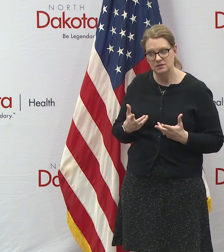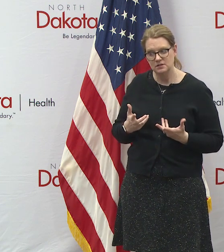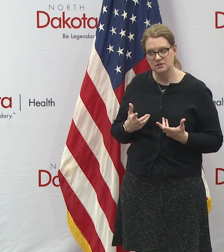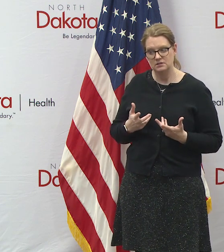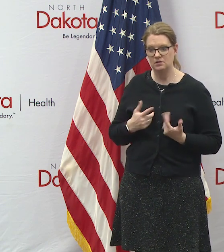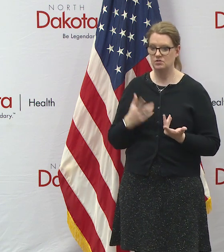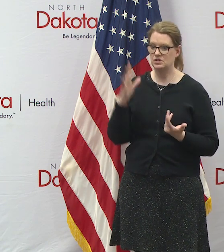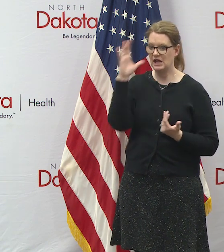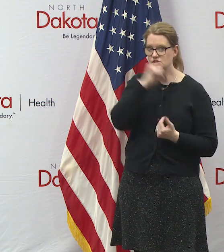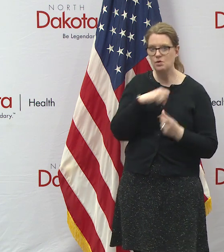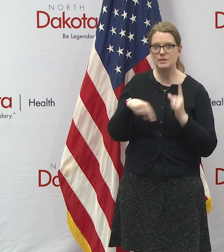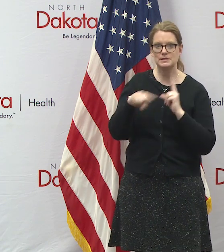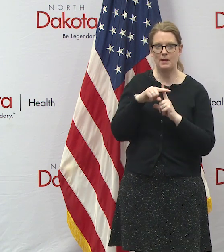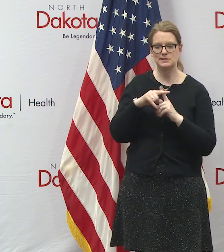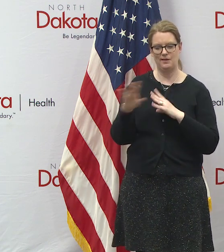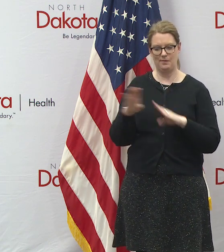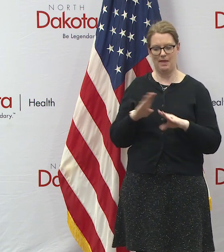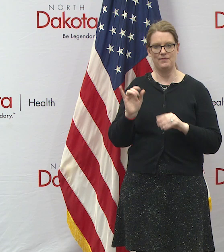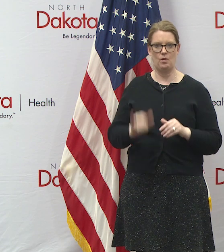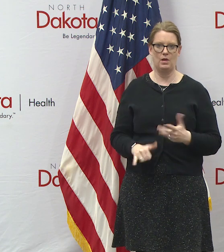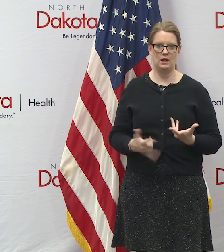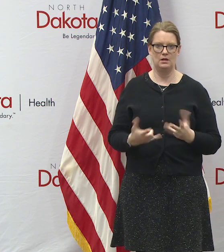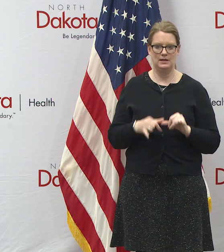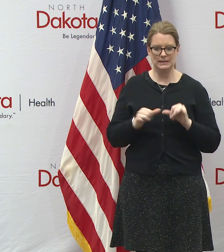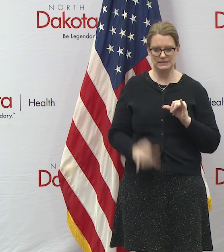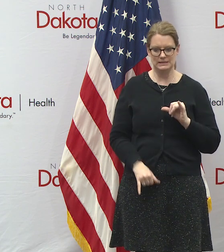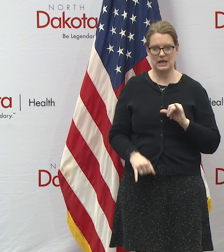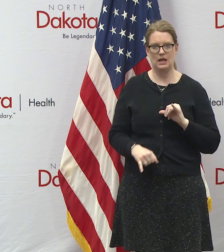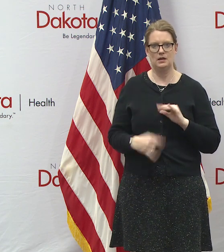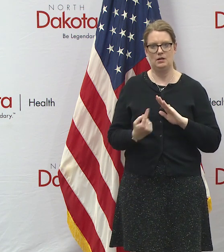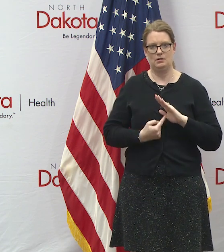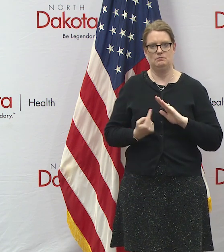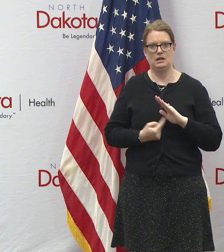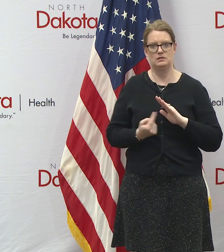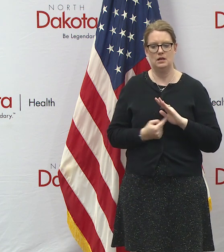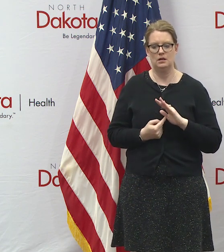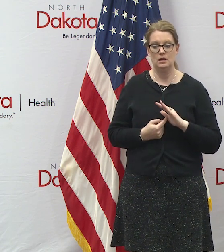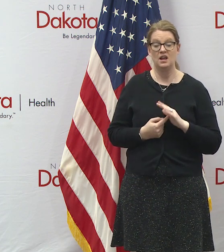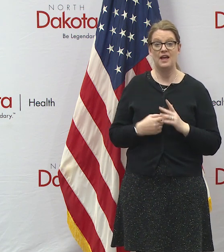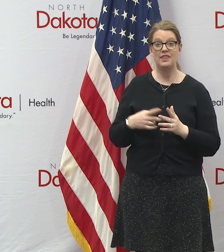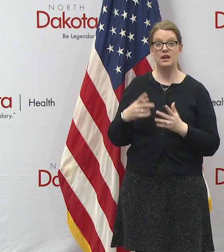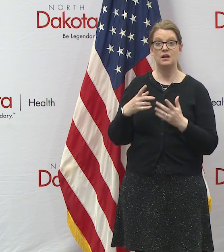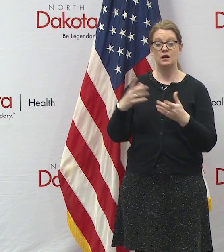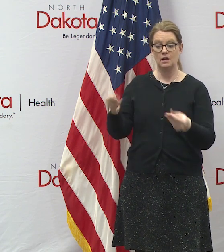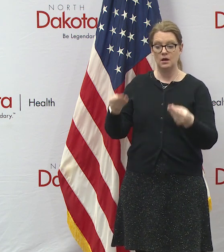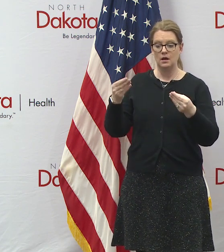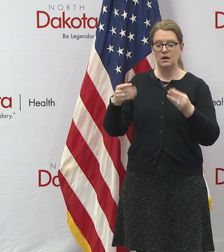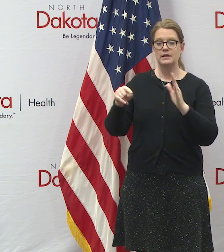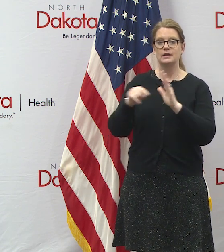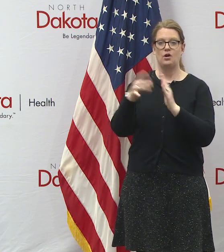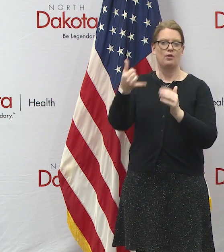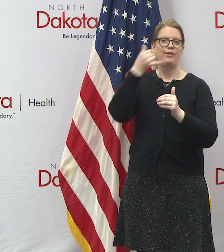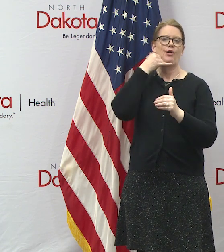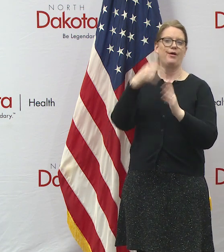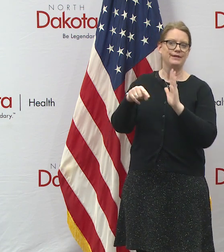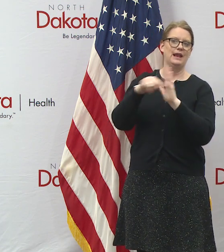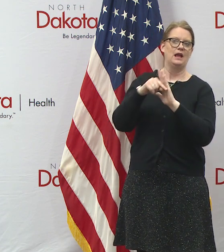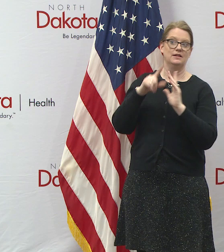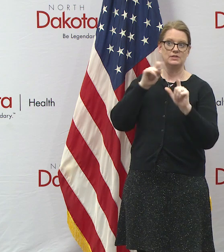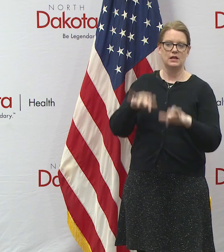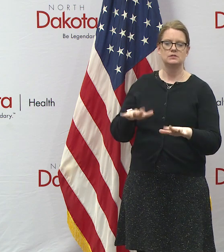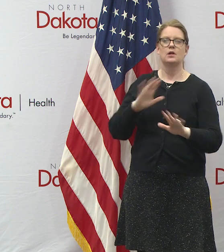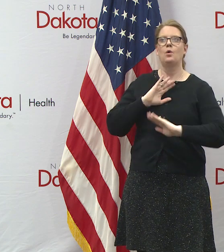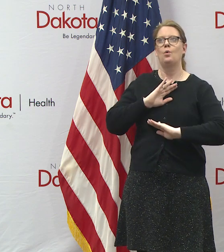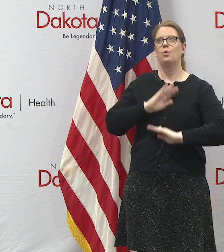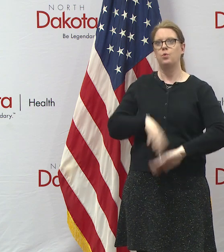presume it's positive and act accordingly and then be super relieved when it's negative but again that's what personal responsibility is is taking the